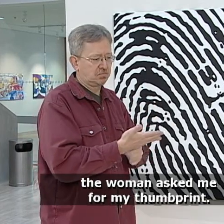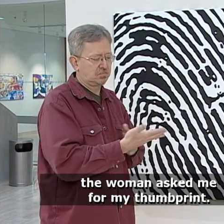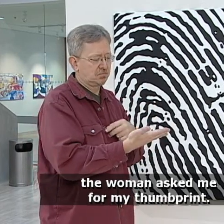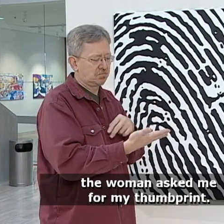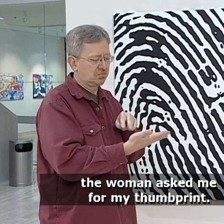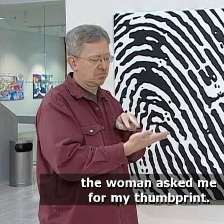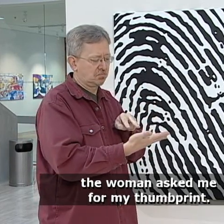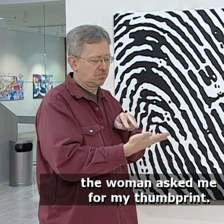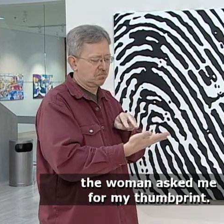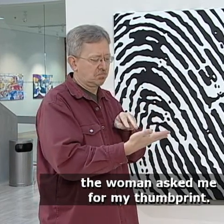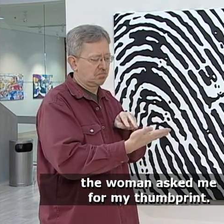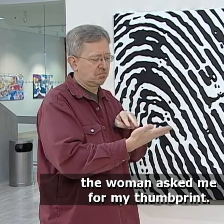for my thumbprint.